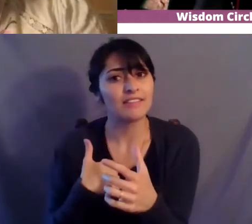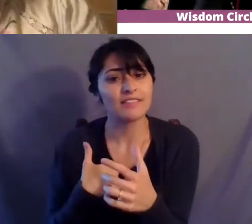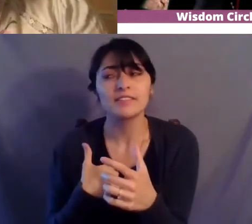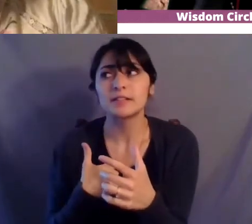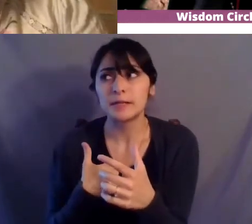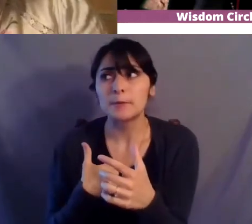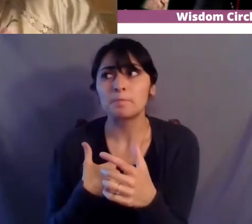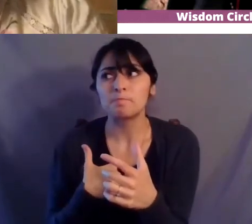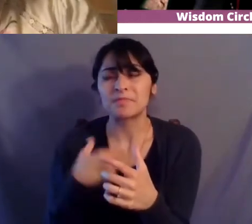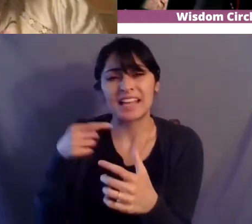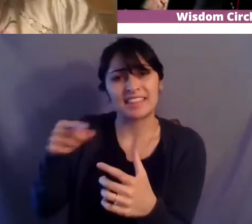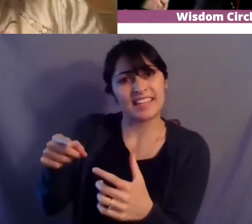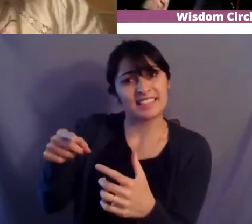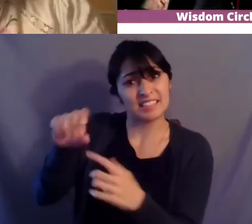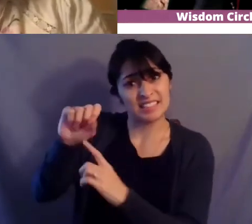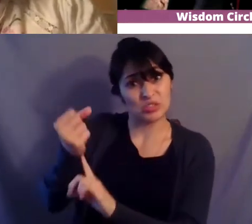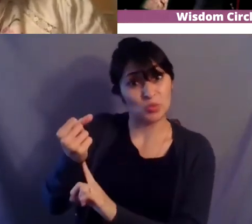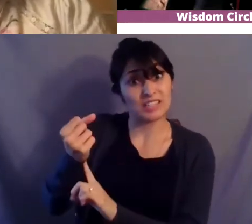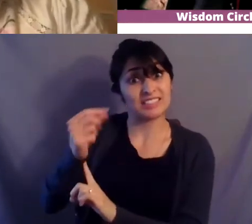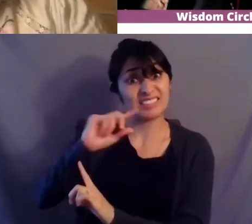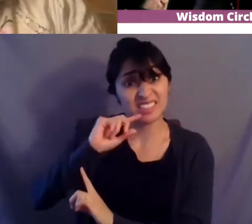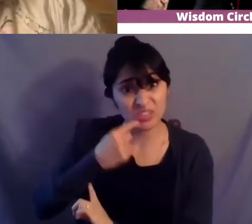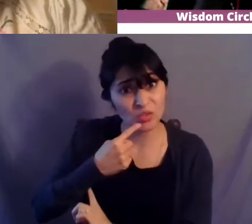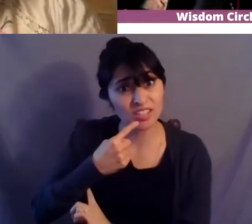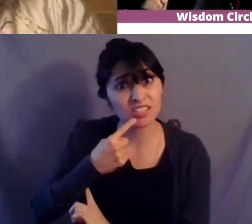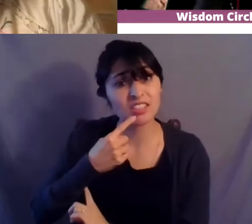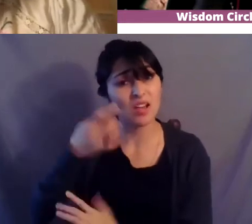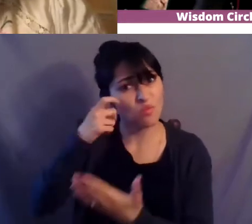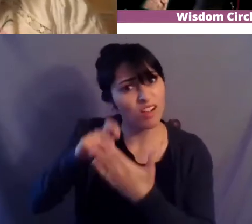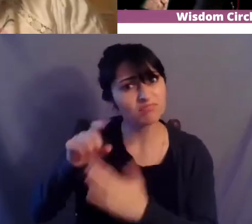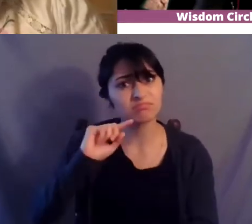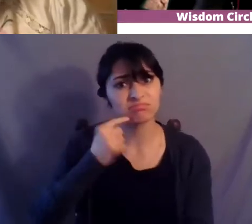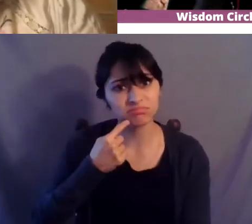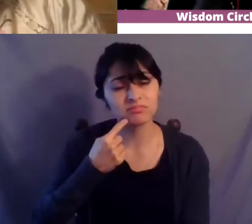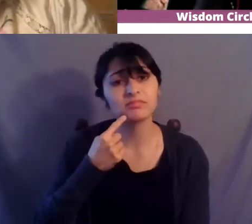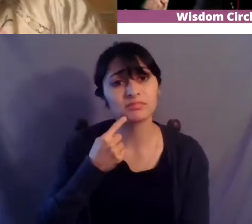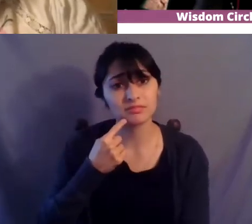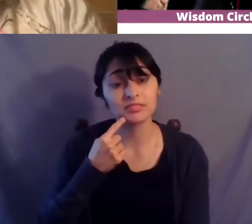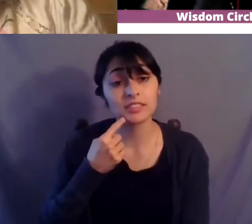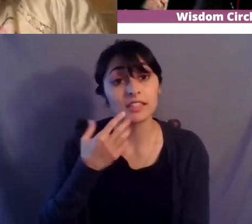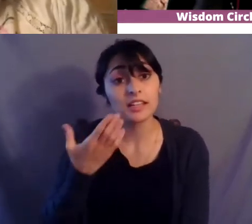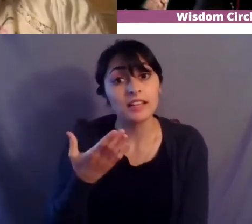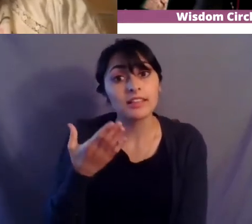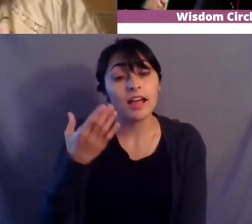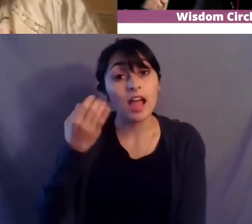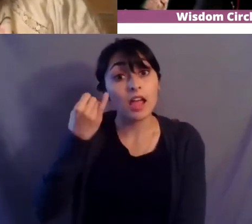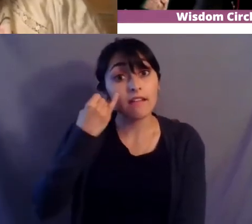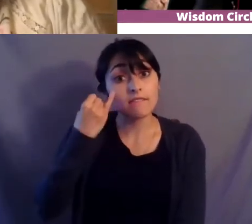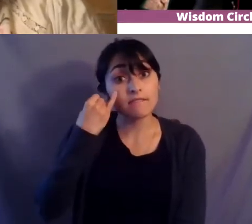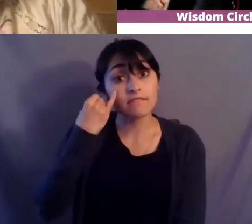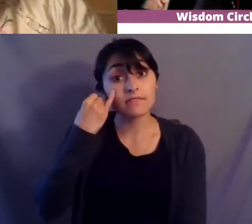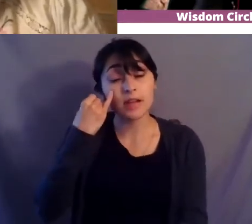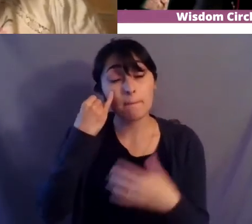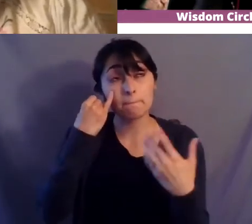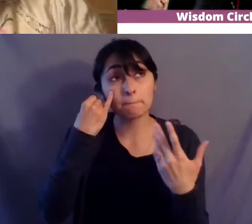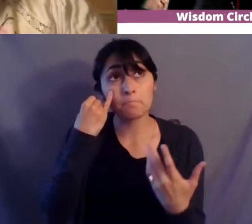very serious very heavily very seriously that um that if if there's an opportunity to take